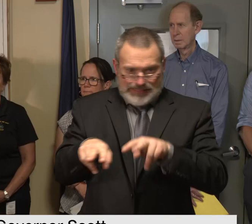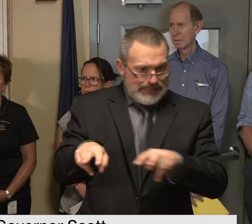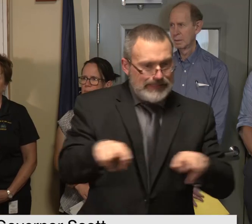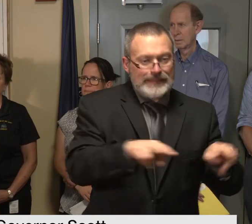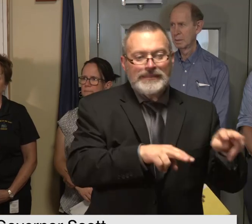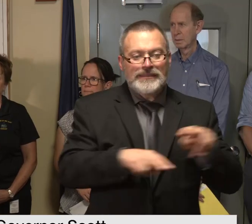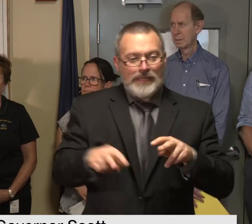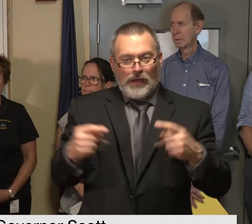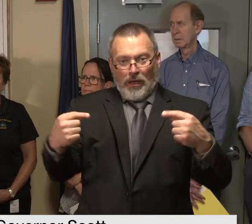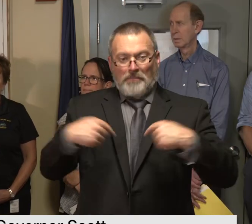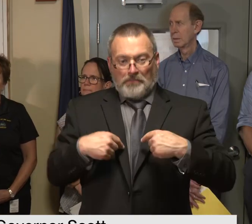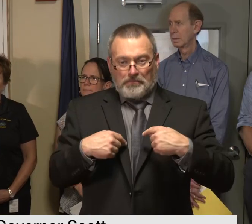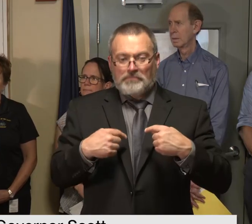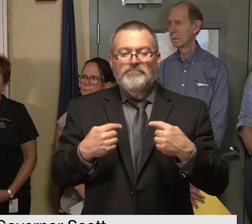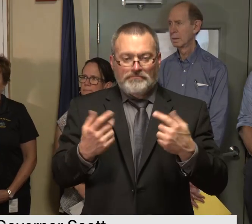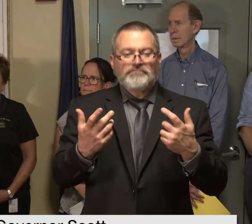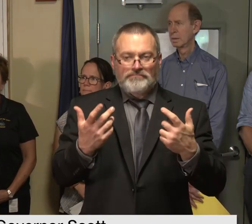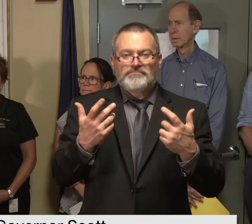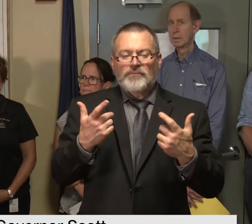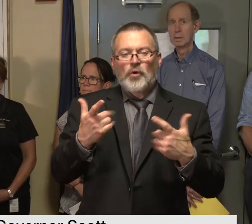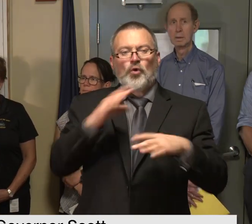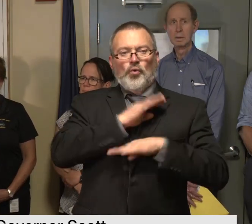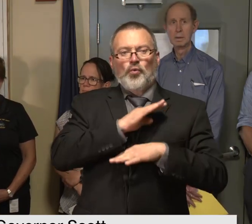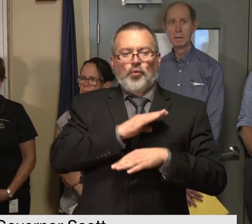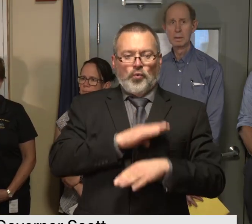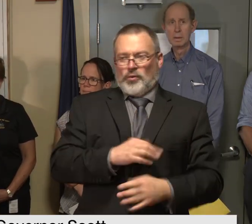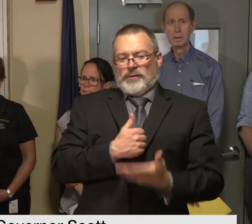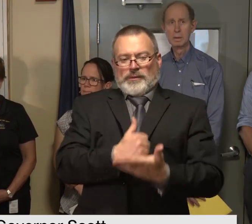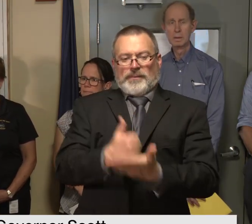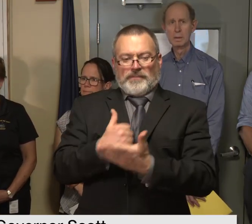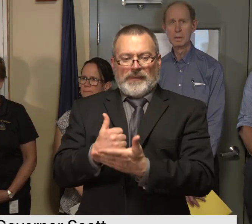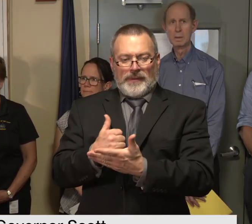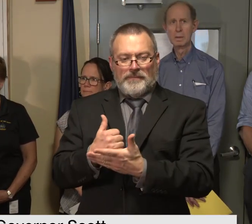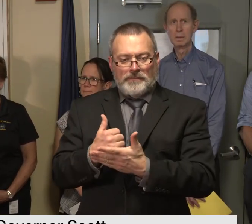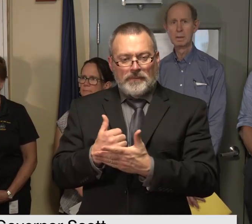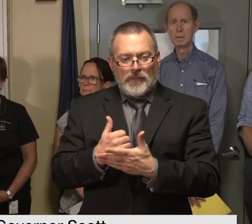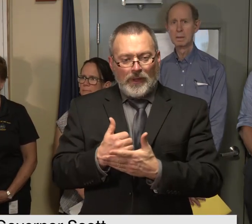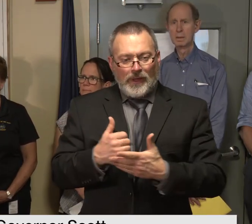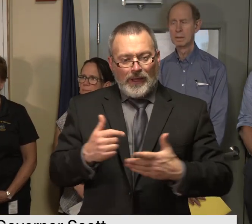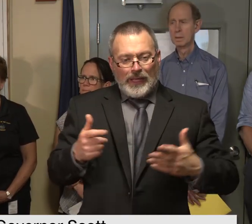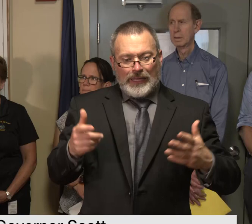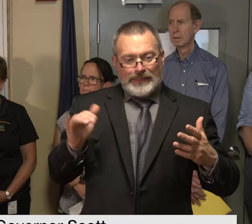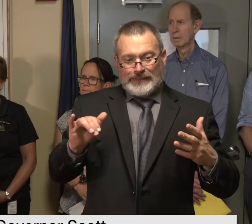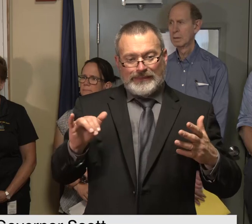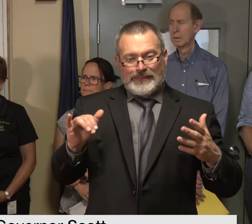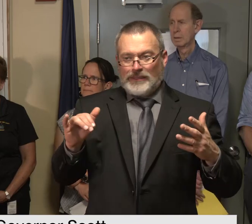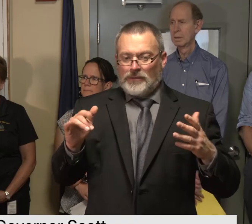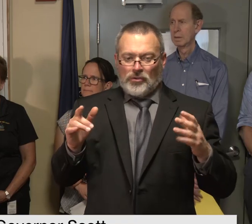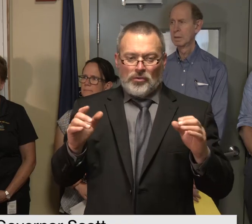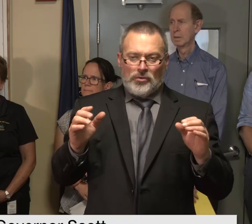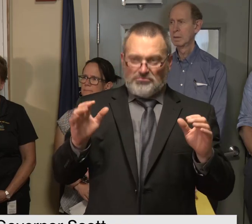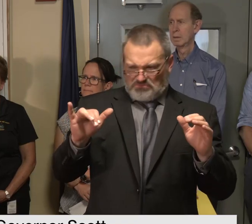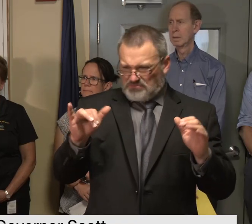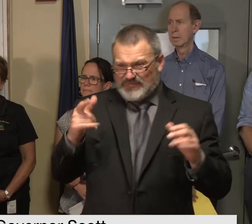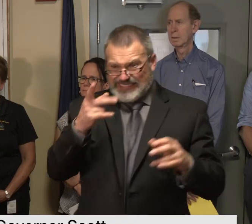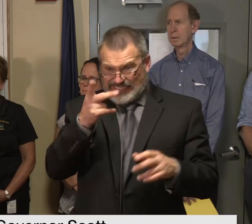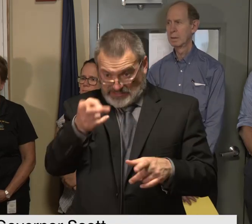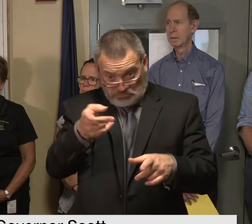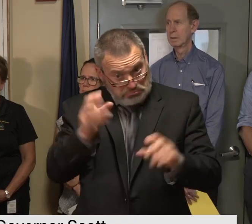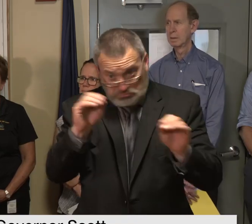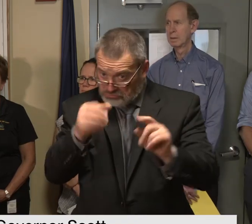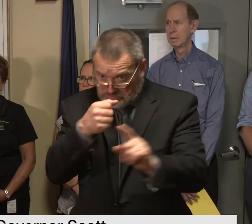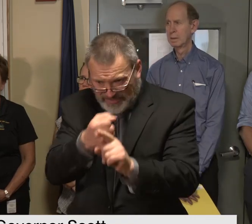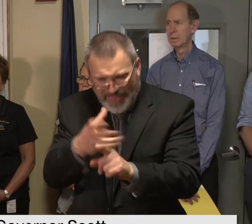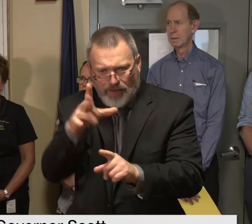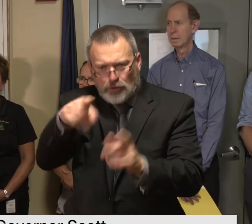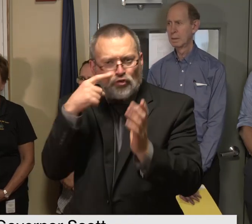so um think about some of the areas you're seeing pictures and the impact of people cleaning out and mucking out so um whether